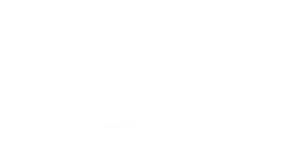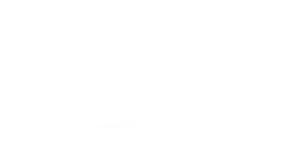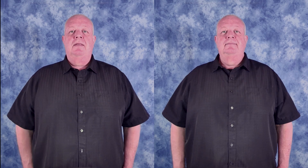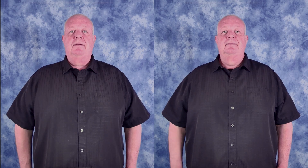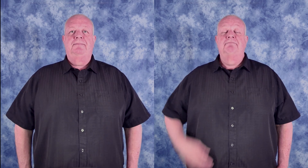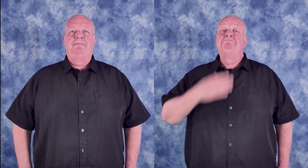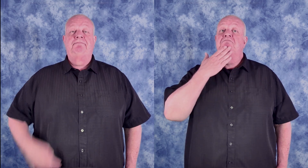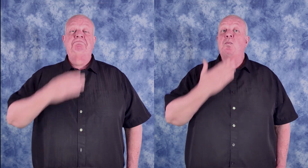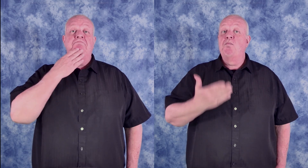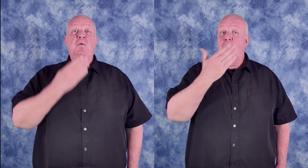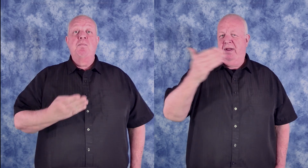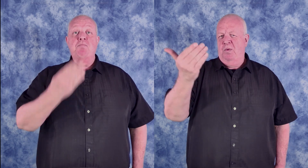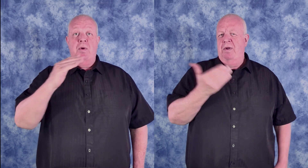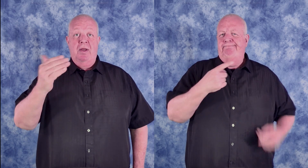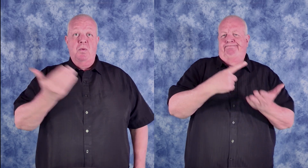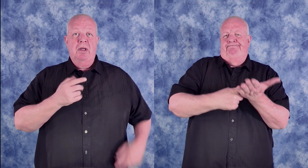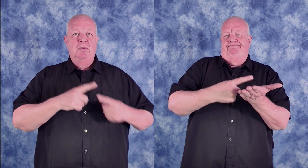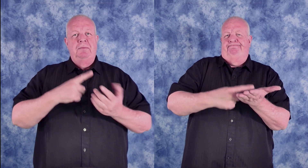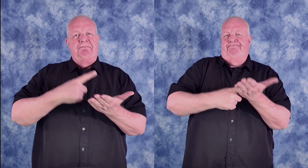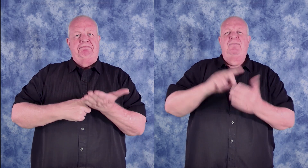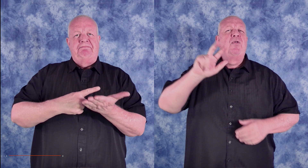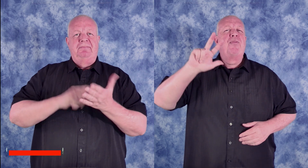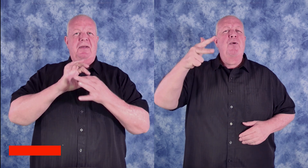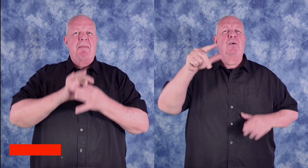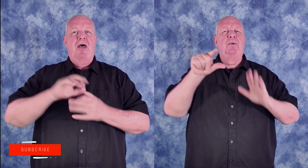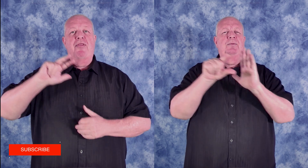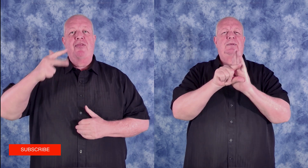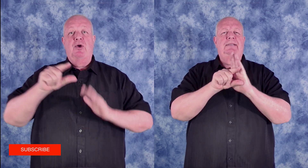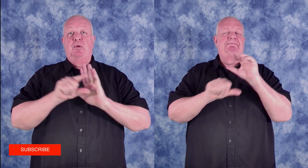Good morning and welcome to this discussion about third grade science.